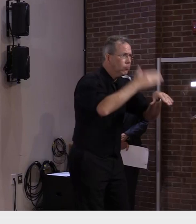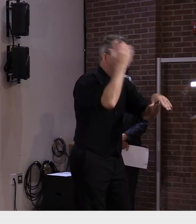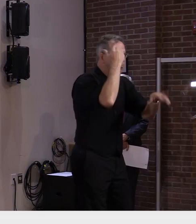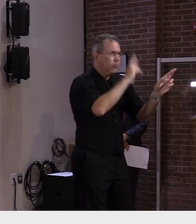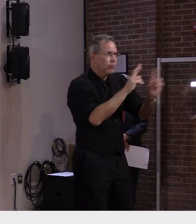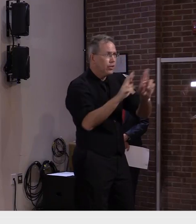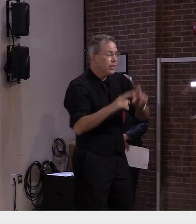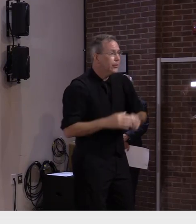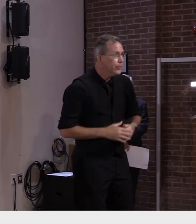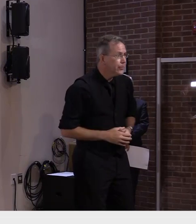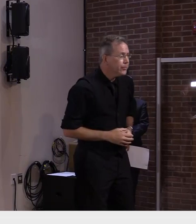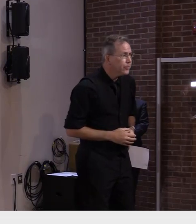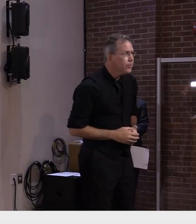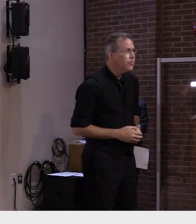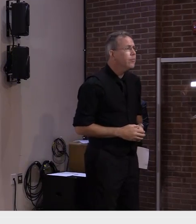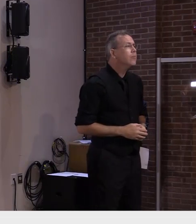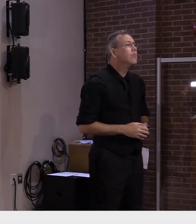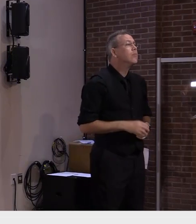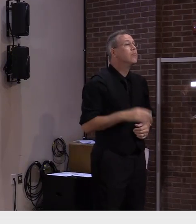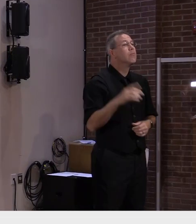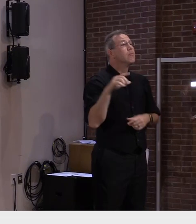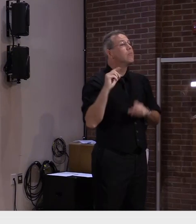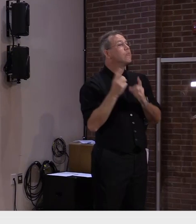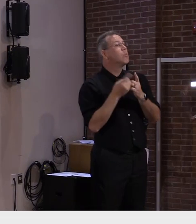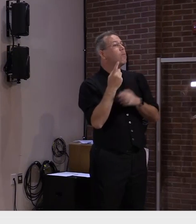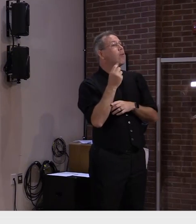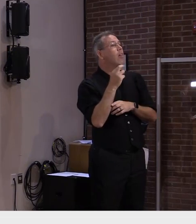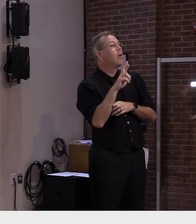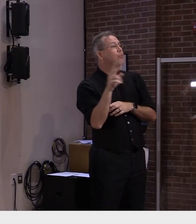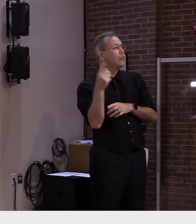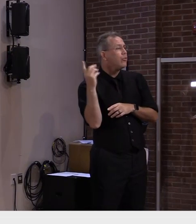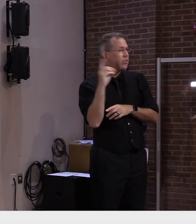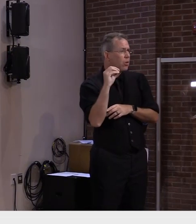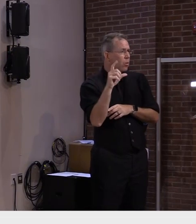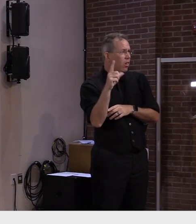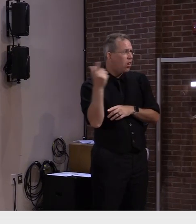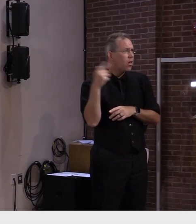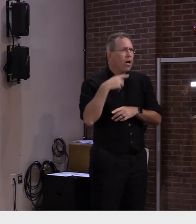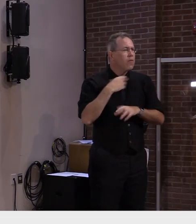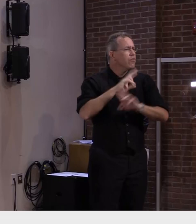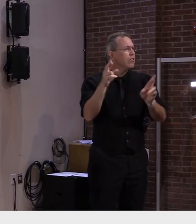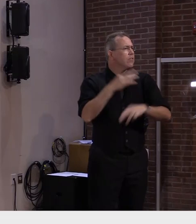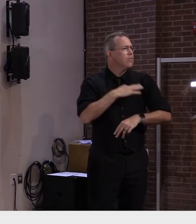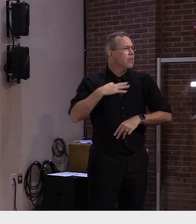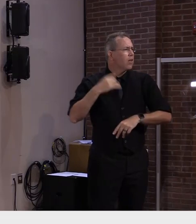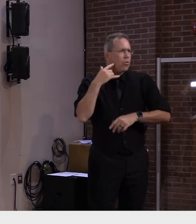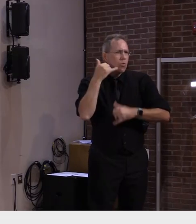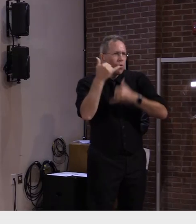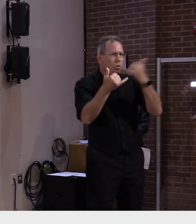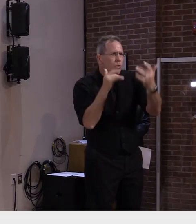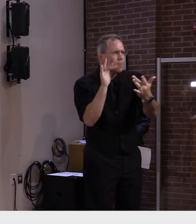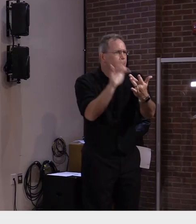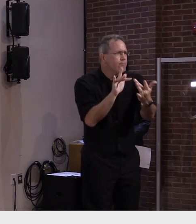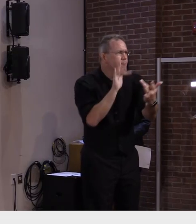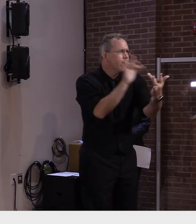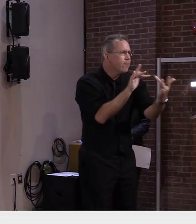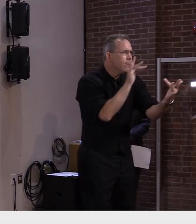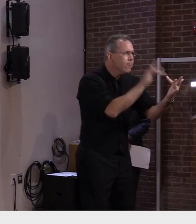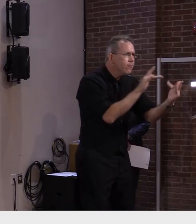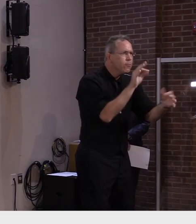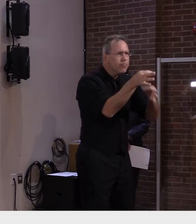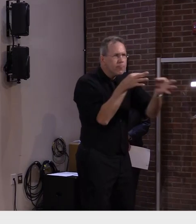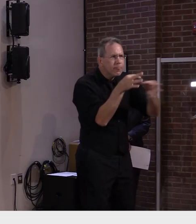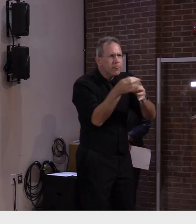have been conducting direct phone calls to claimants uh in the PEUC and PUA programs to ensure claimants are